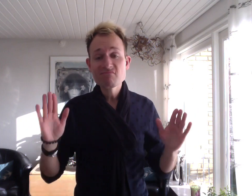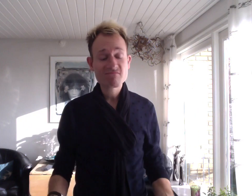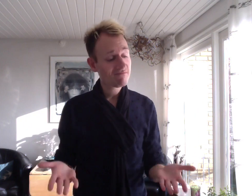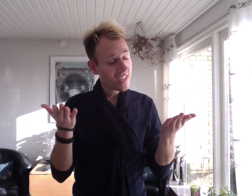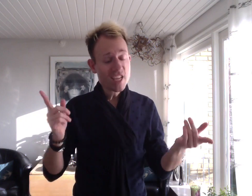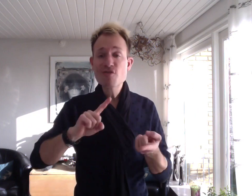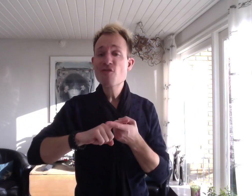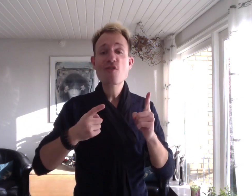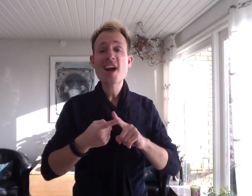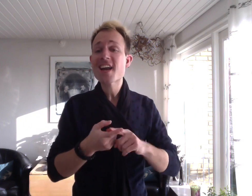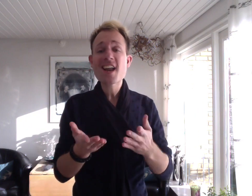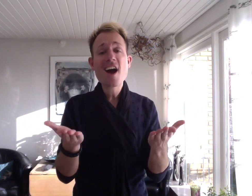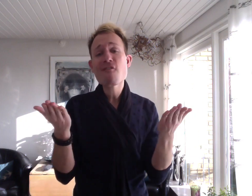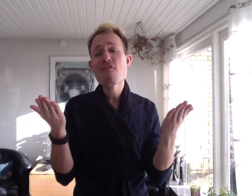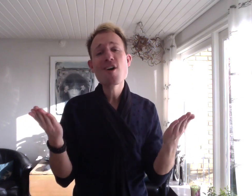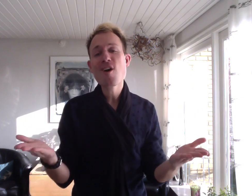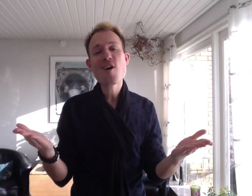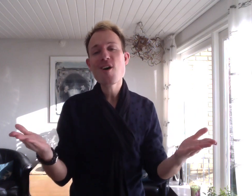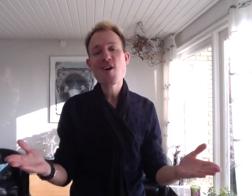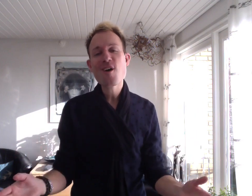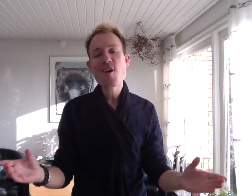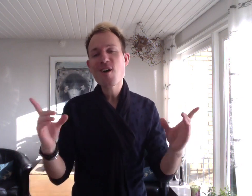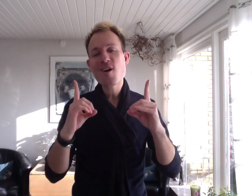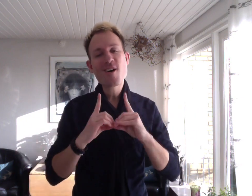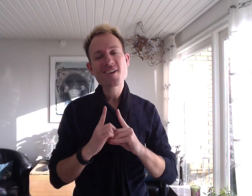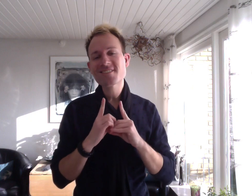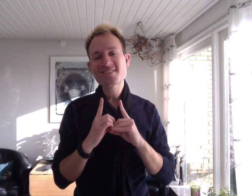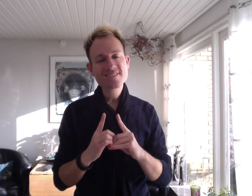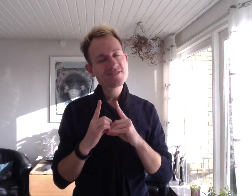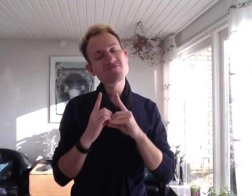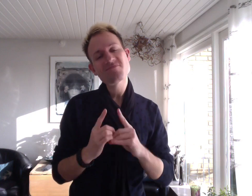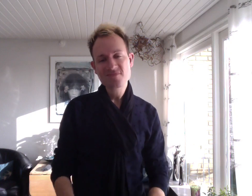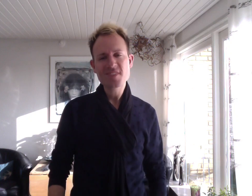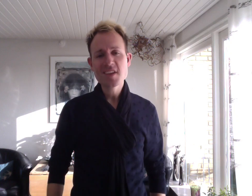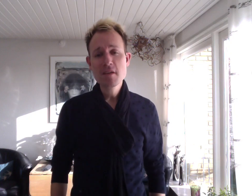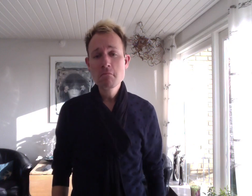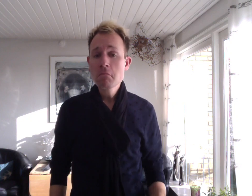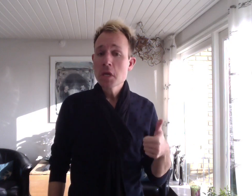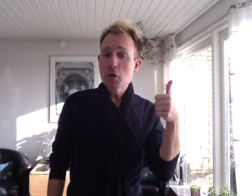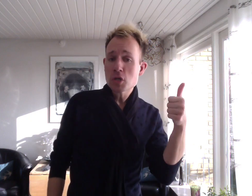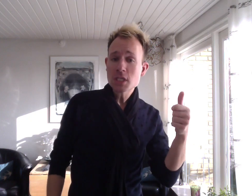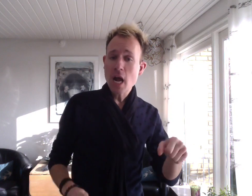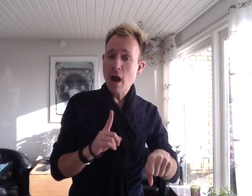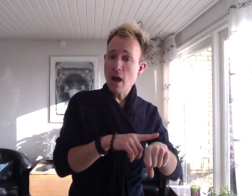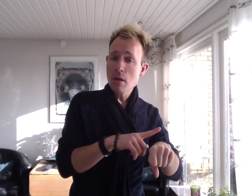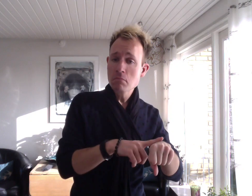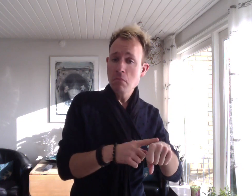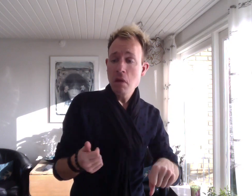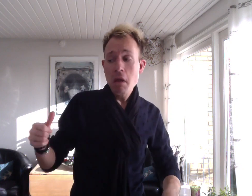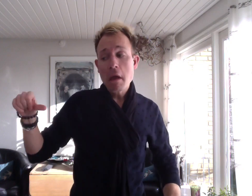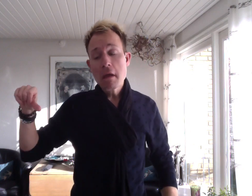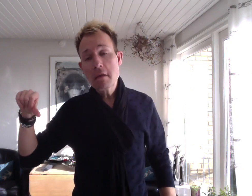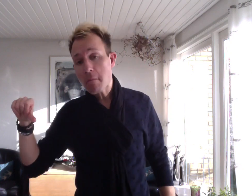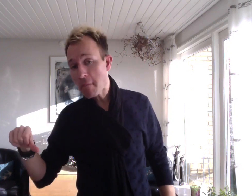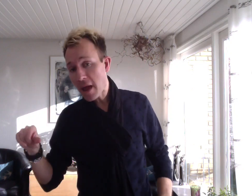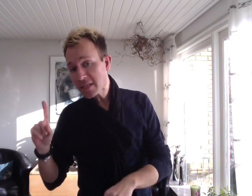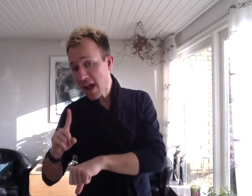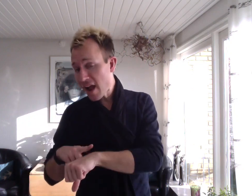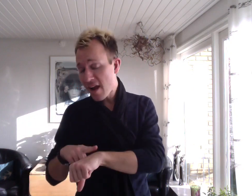that's what friends are for In good times, in bad times